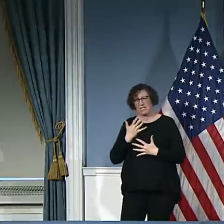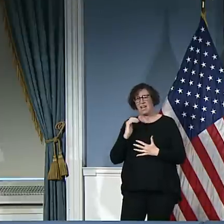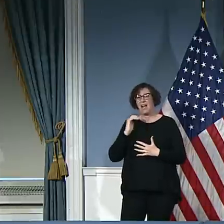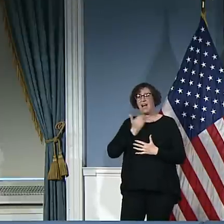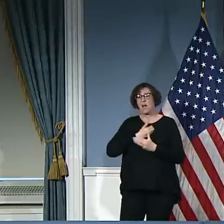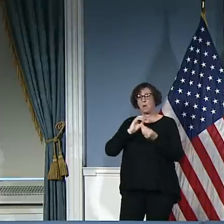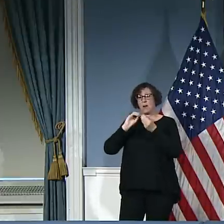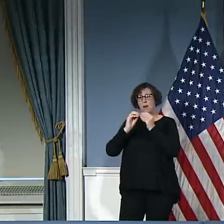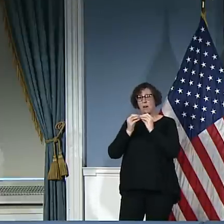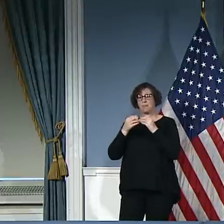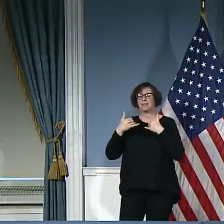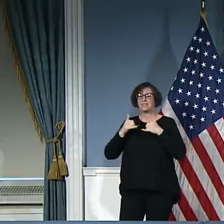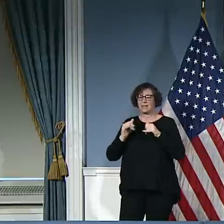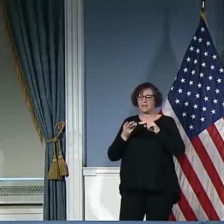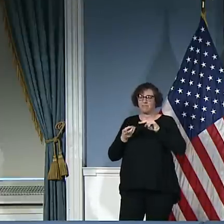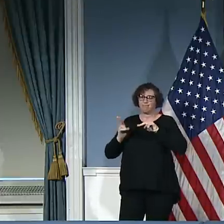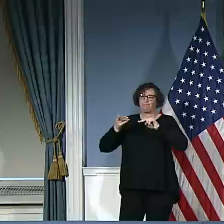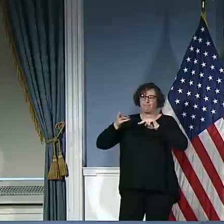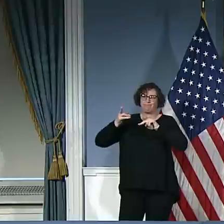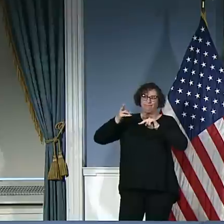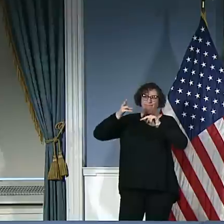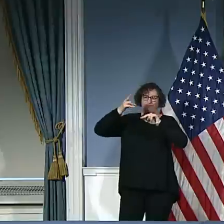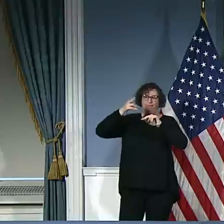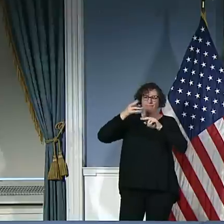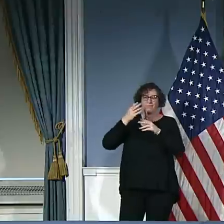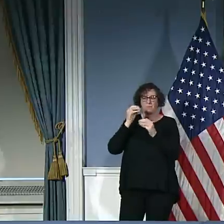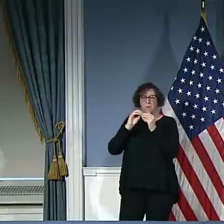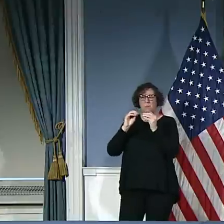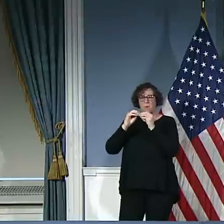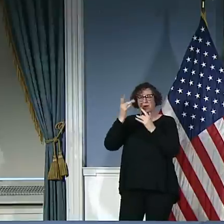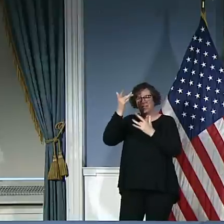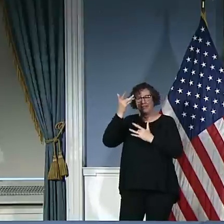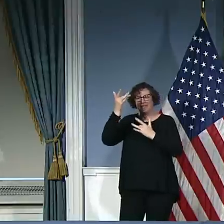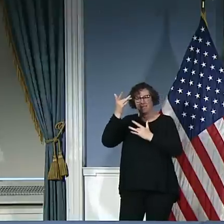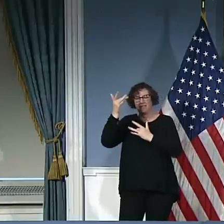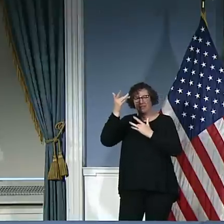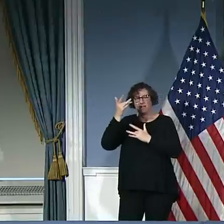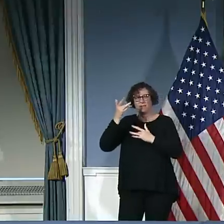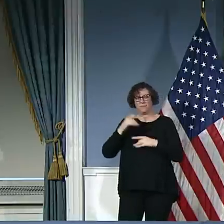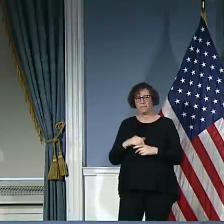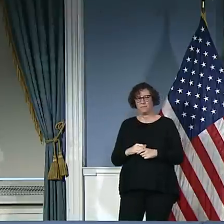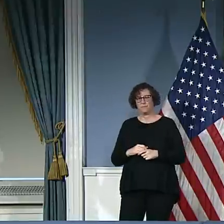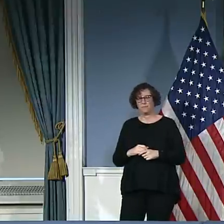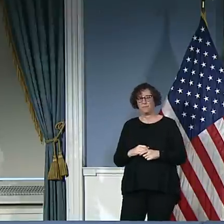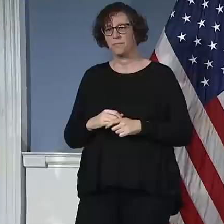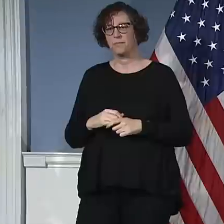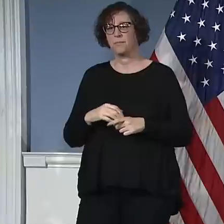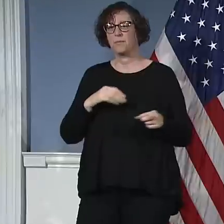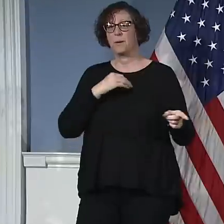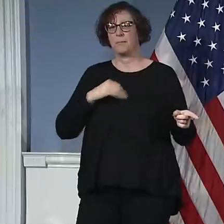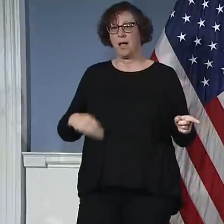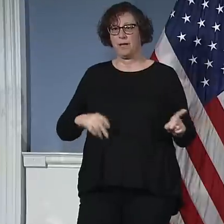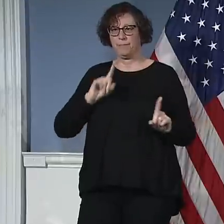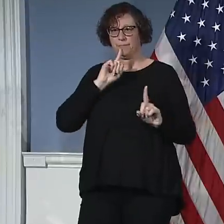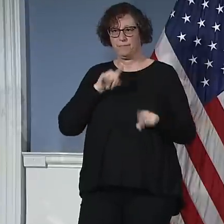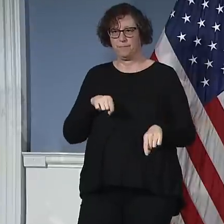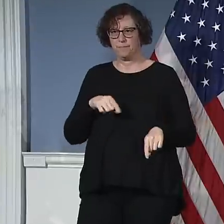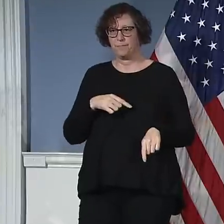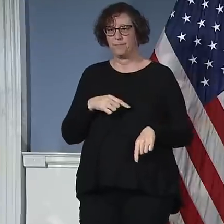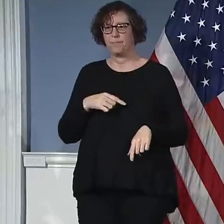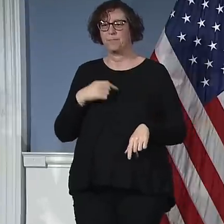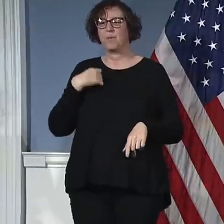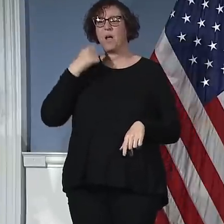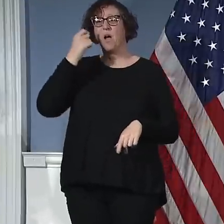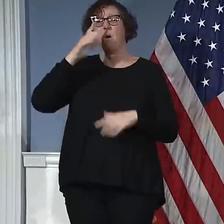Craig, look, we are, this is something we're going to be dealing with across all our agencies, to say the least.